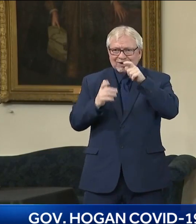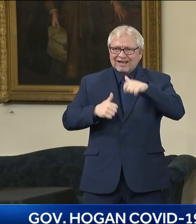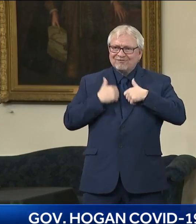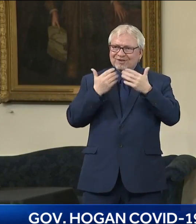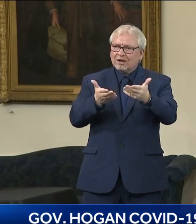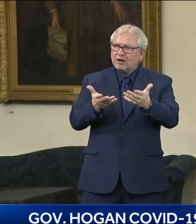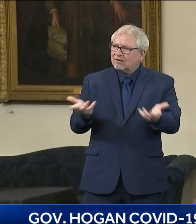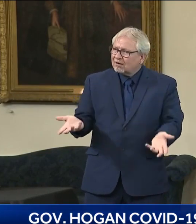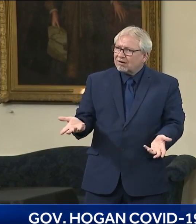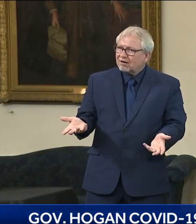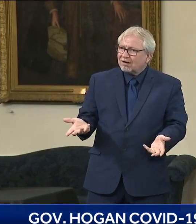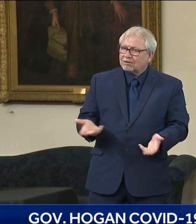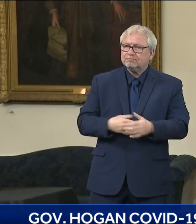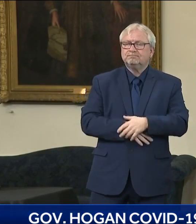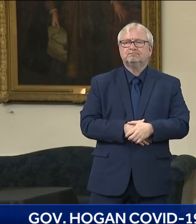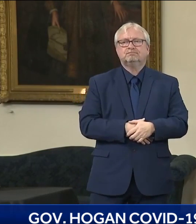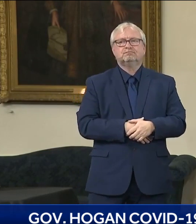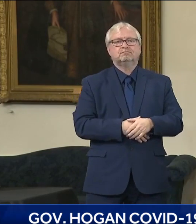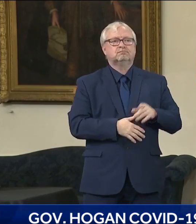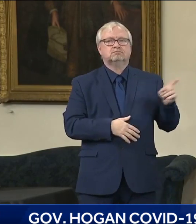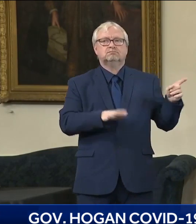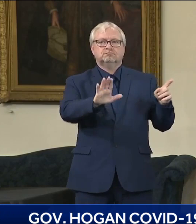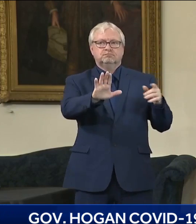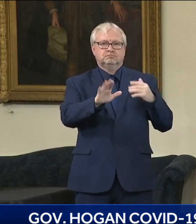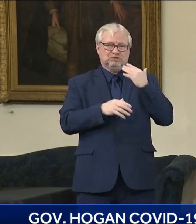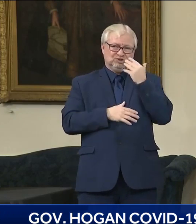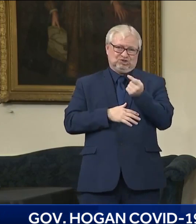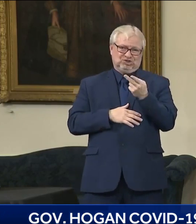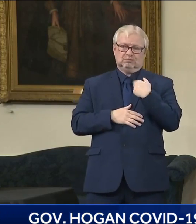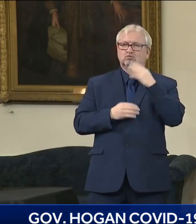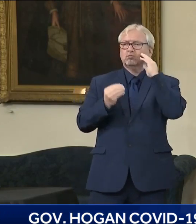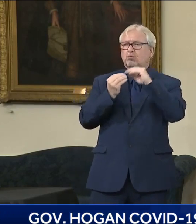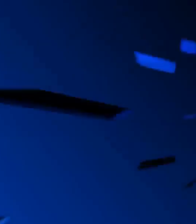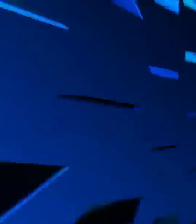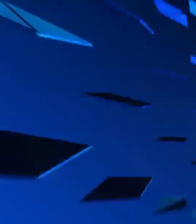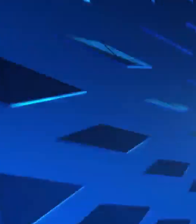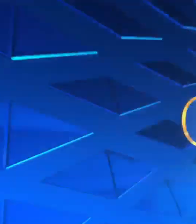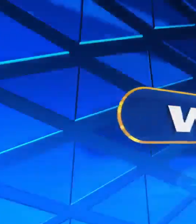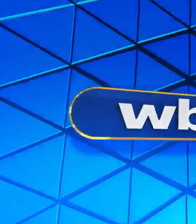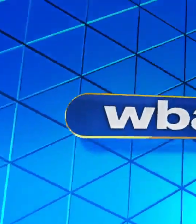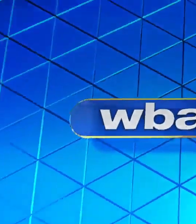City, and they've taken a great many steps already, but they're going to take even more. We'll let you know.